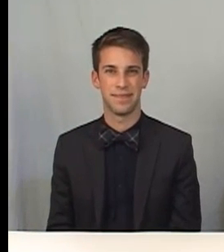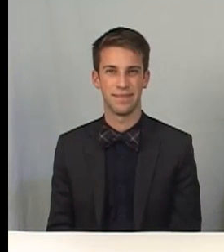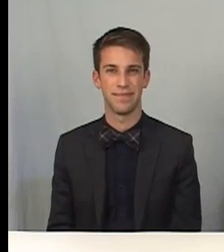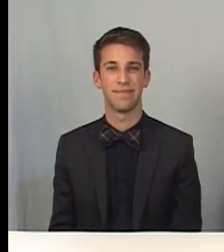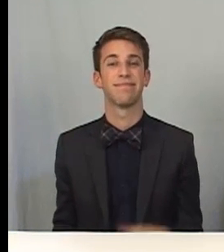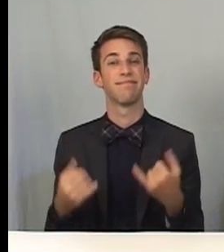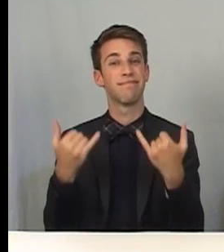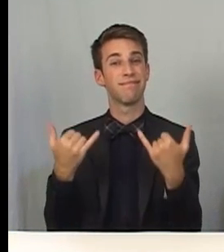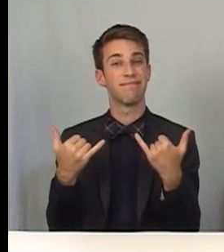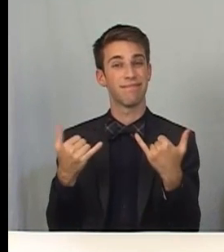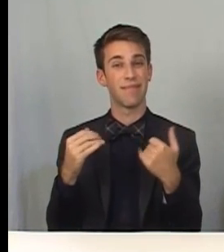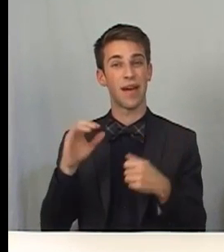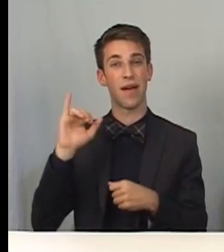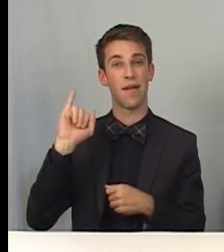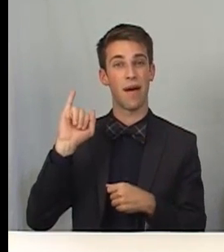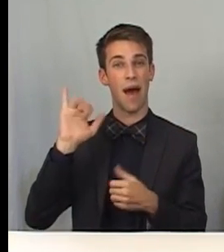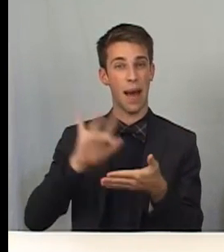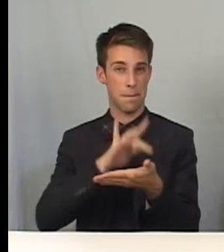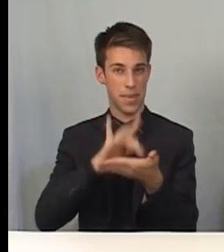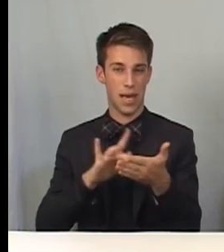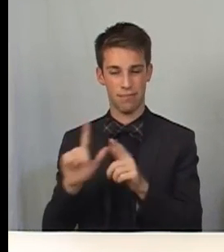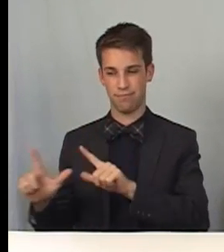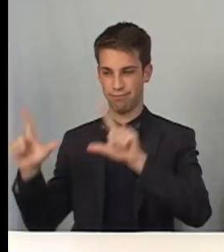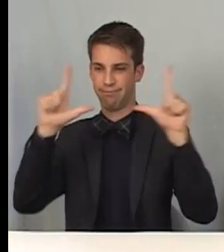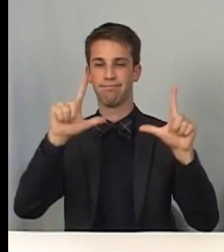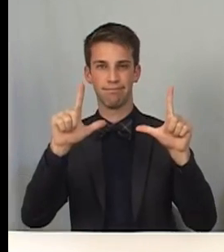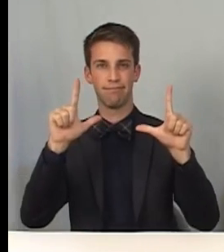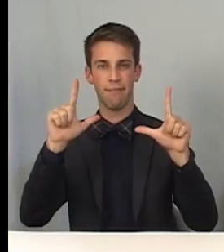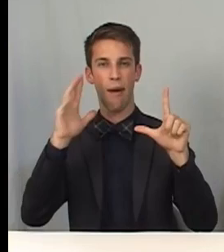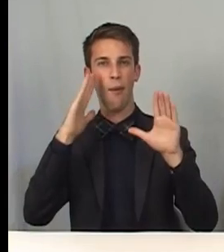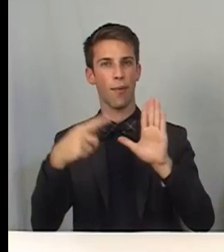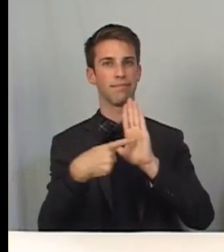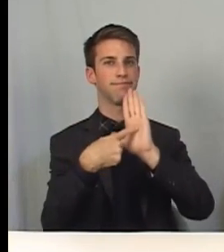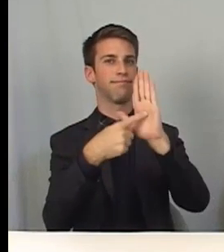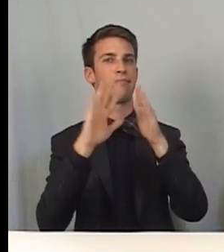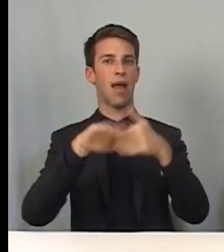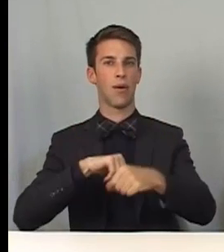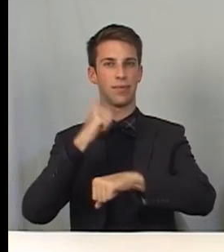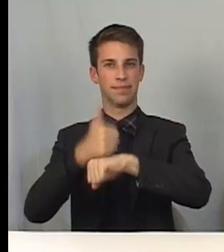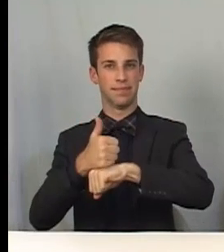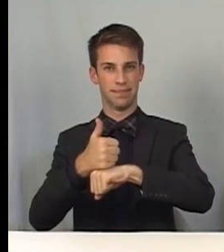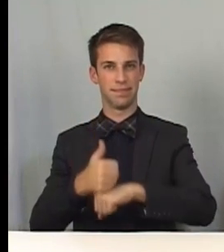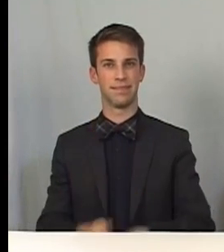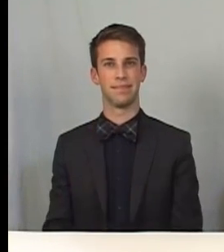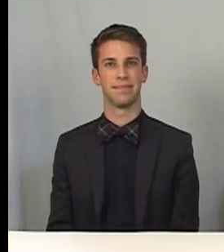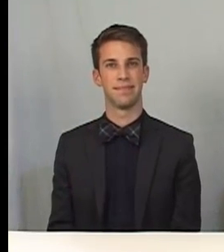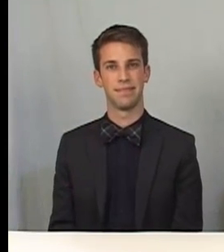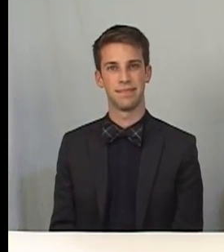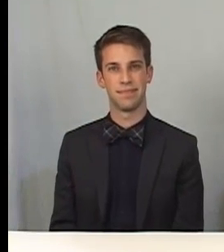Now, we'll show you a live demo of how to set up the screen curtain on an iPad. Add.